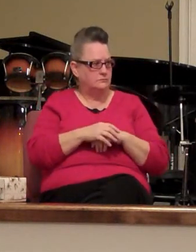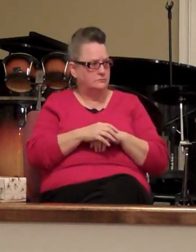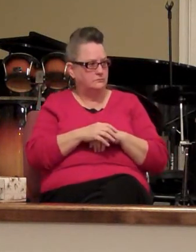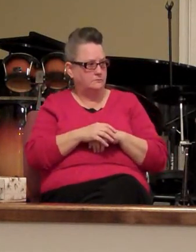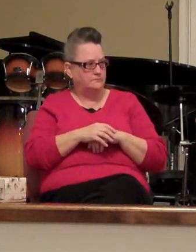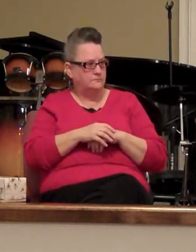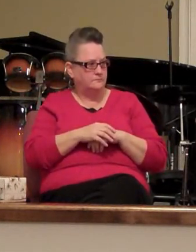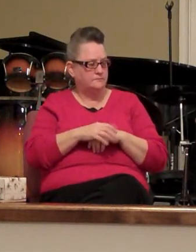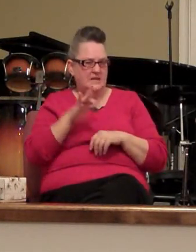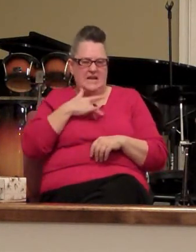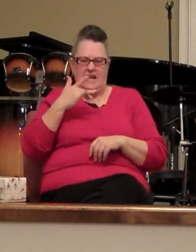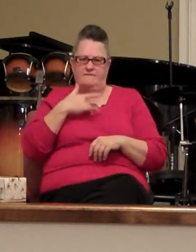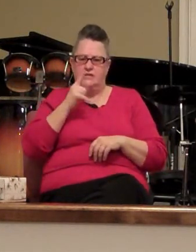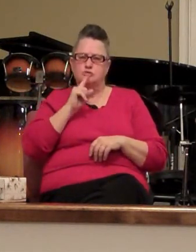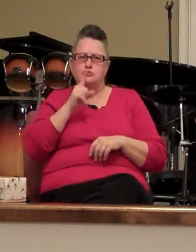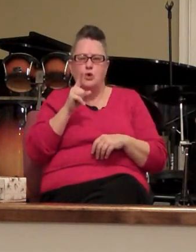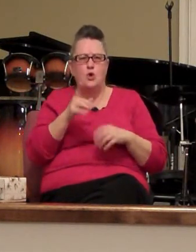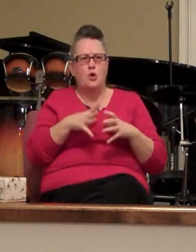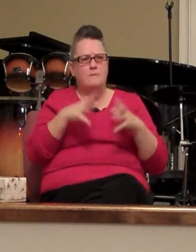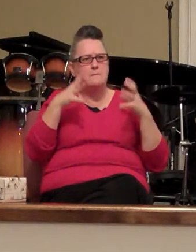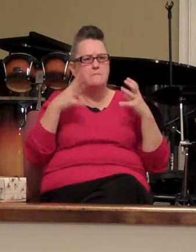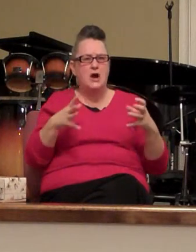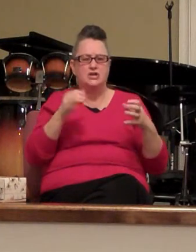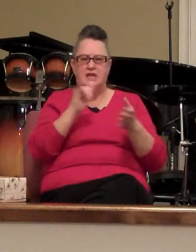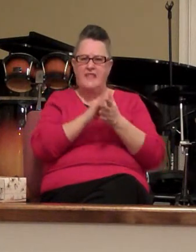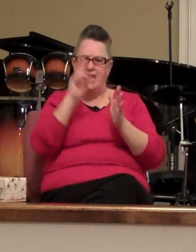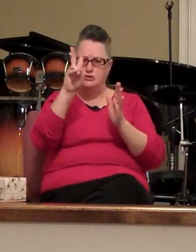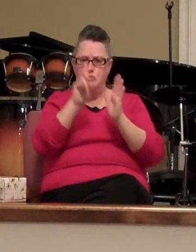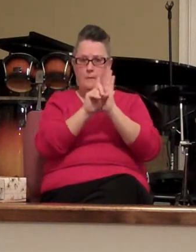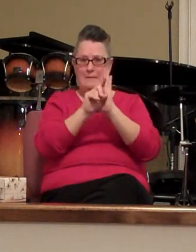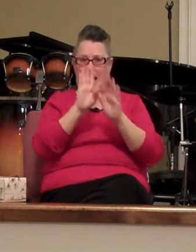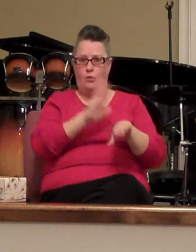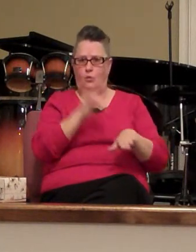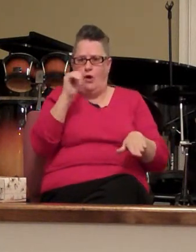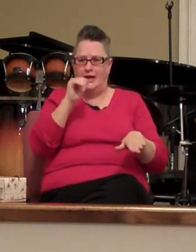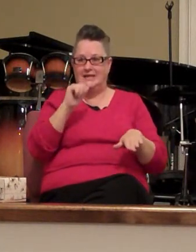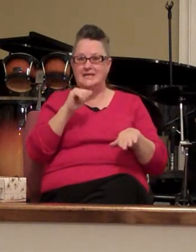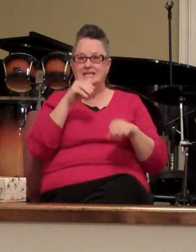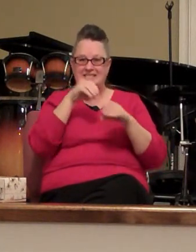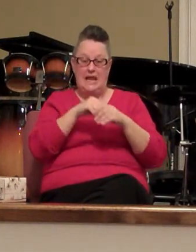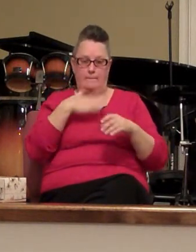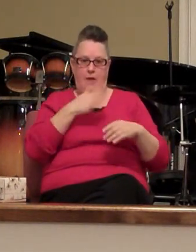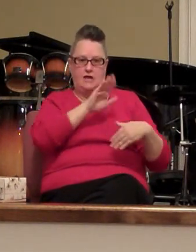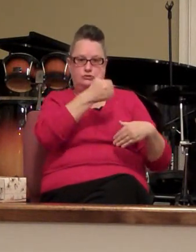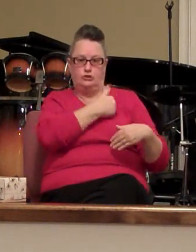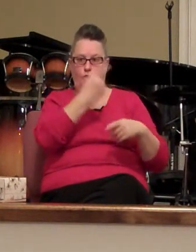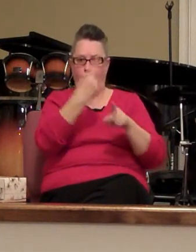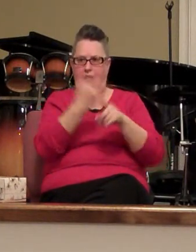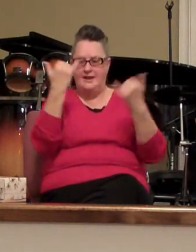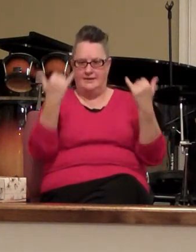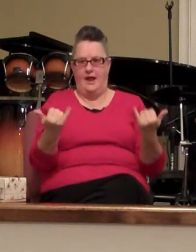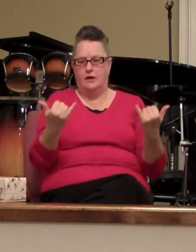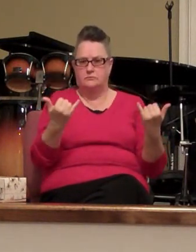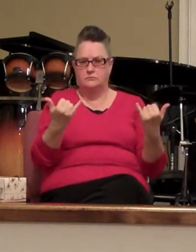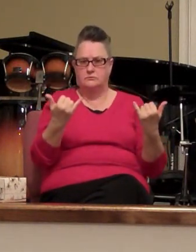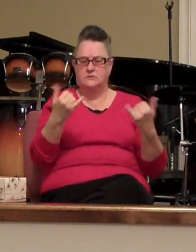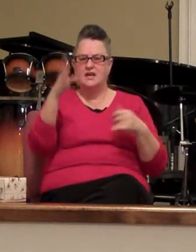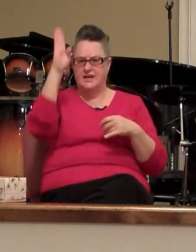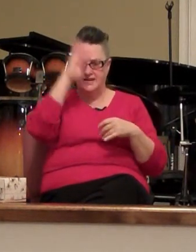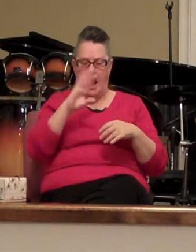I feel so much that a two minute warning is in my soul right now God is ready I know